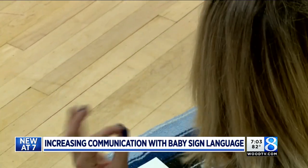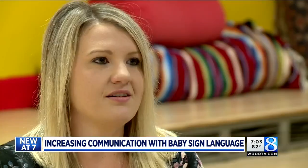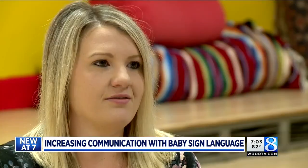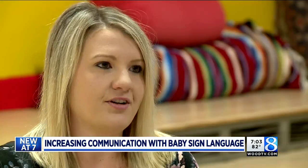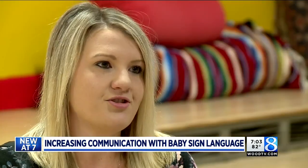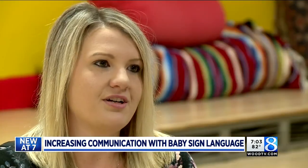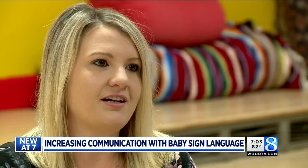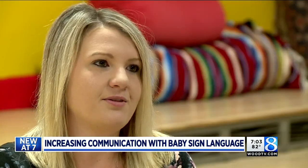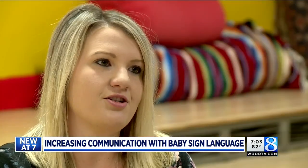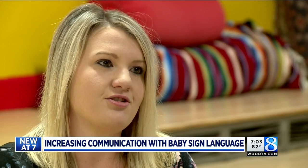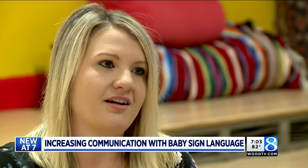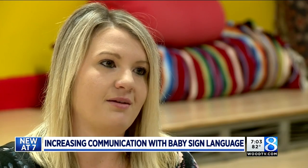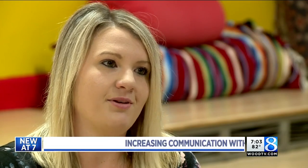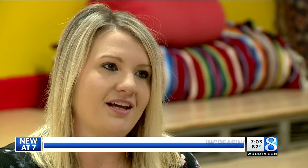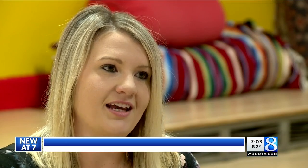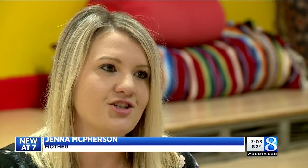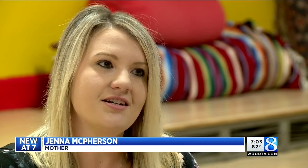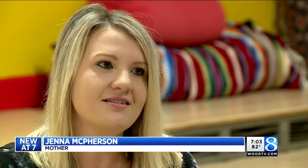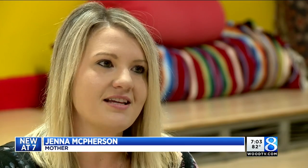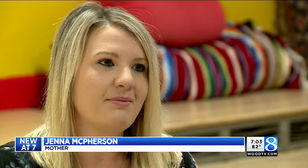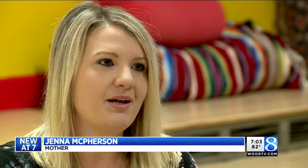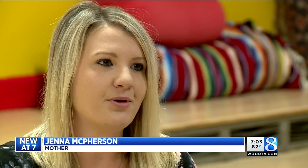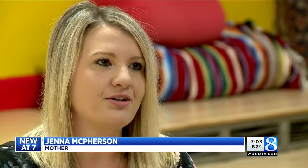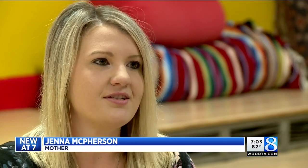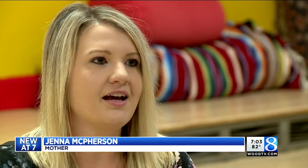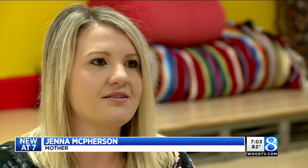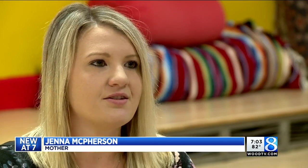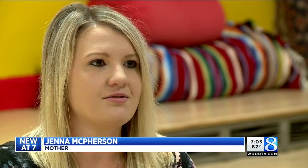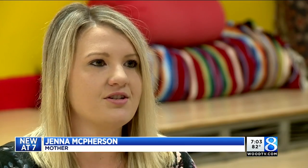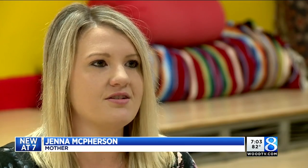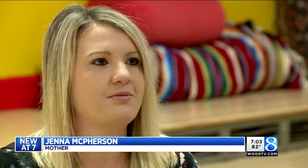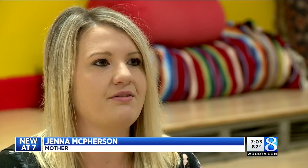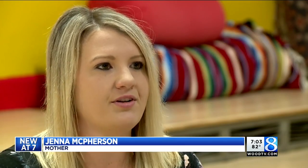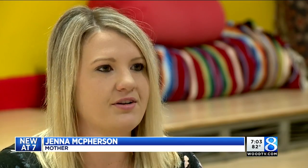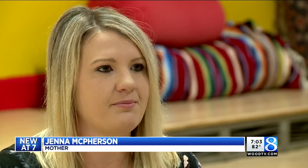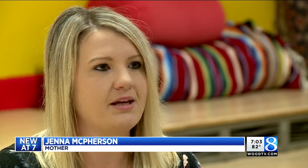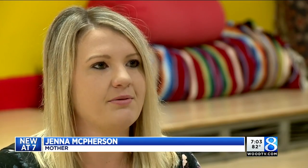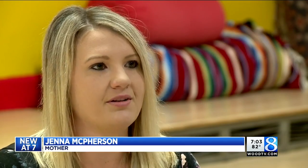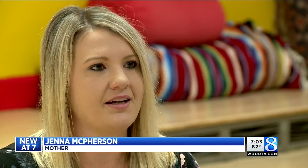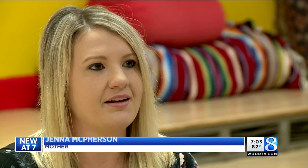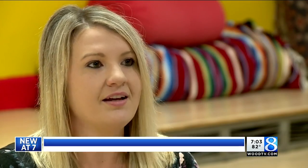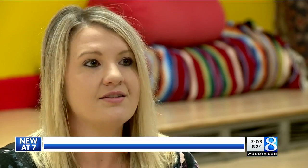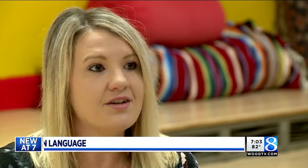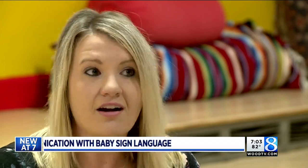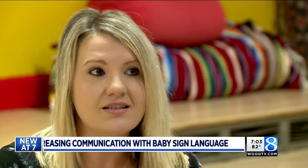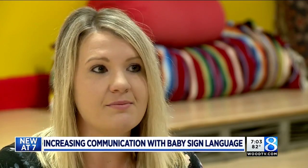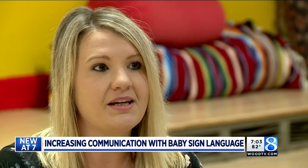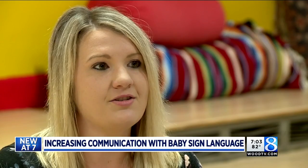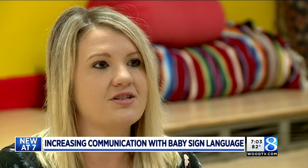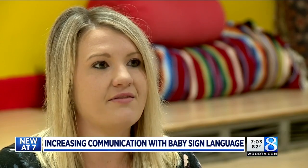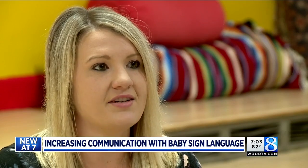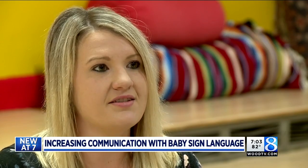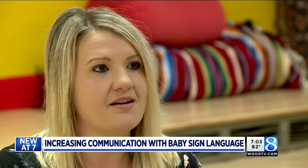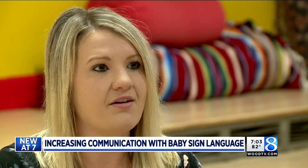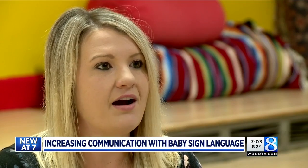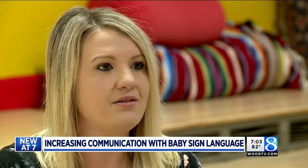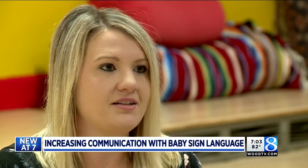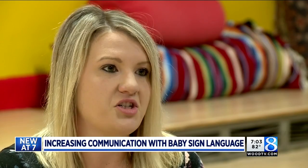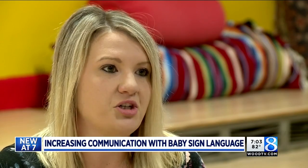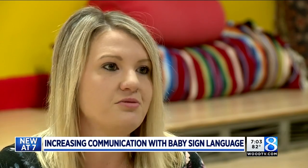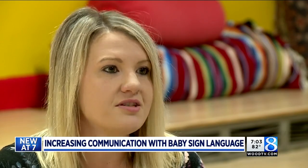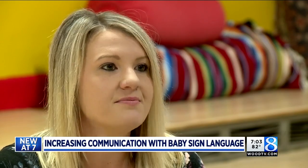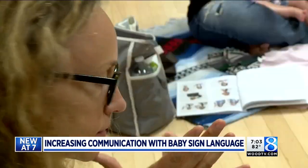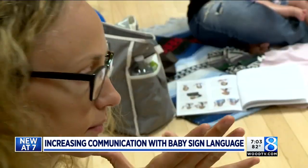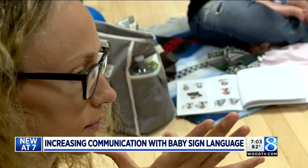a month. She gets a little frustrated when she's trying to communicate. She doesn't say many words yet, so just as a way for her to be able to, like, talk to me and just giving us another